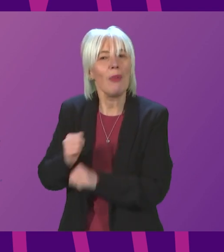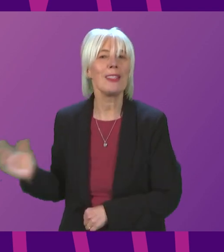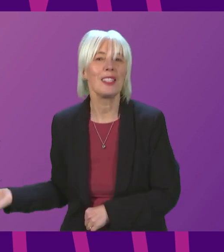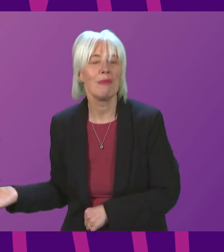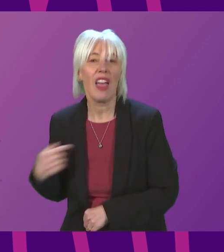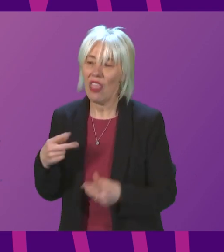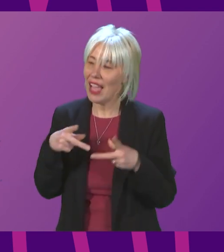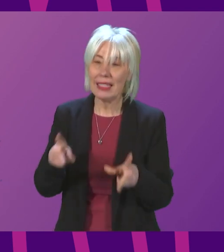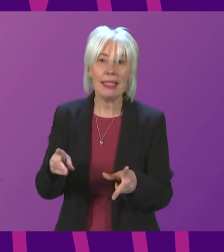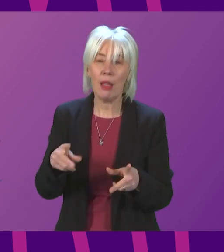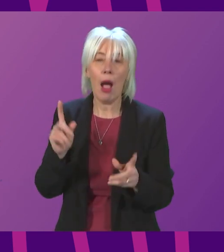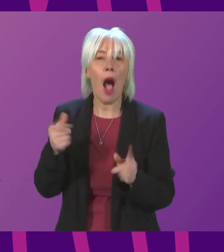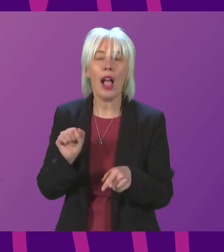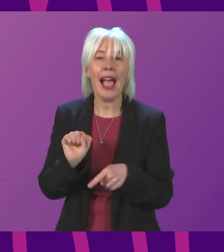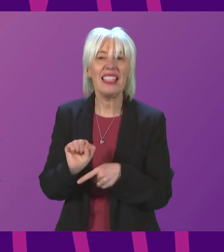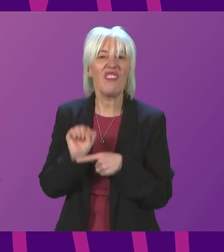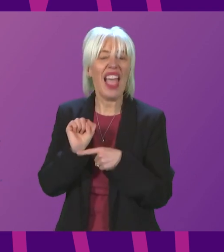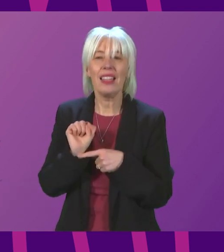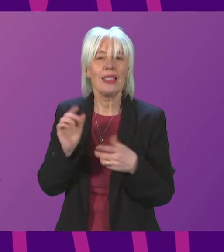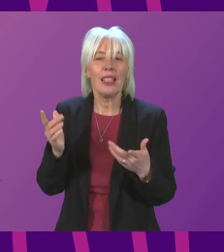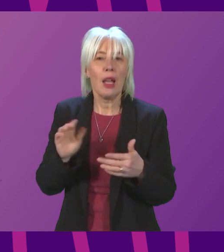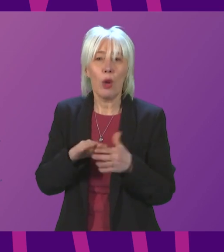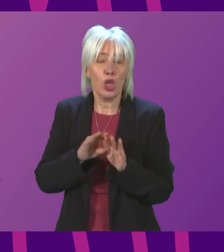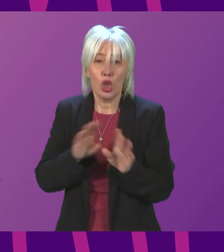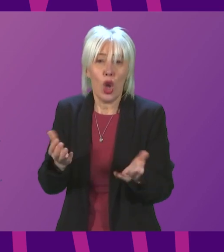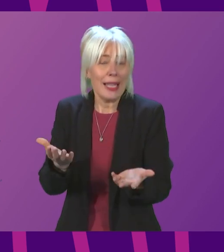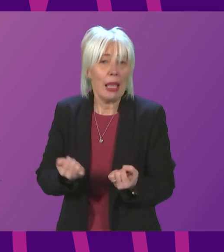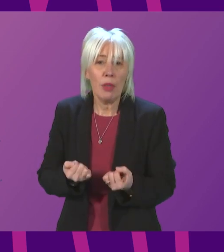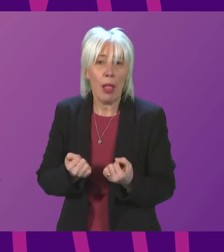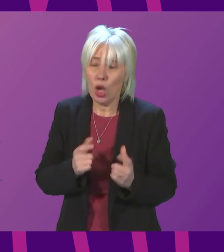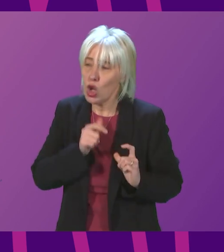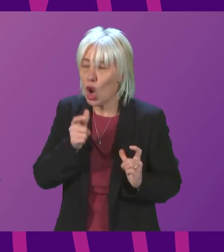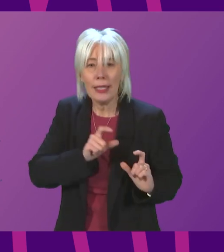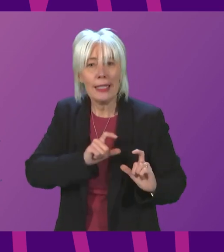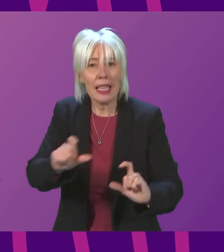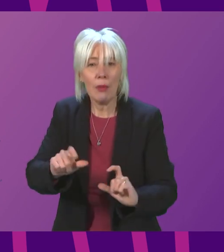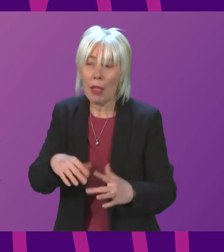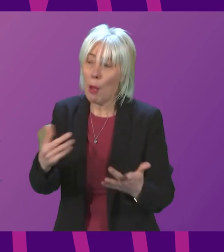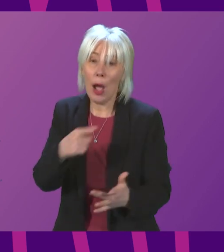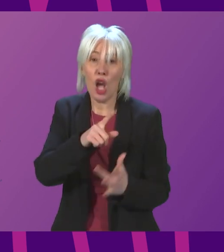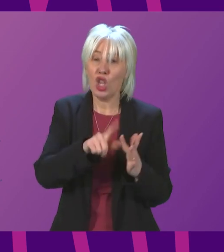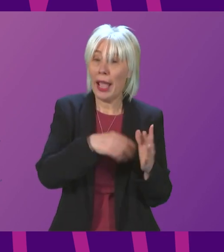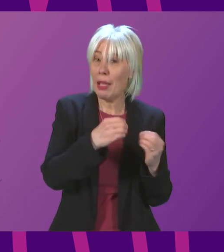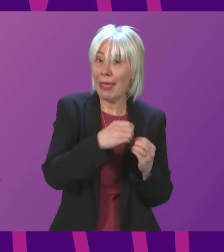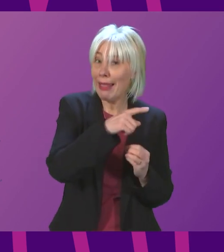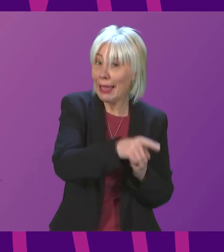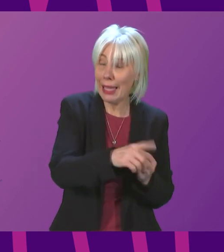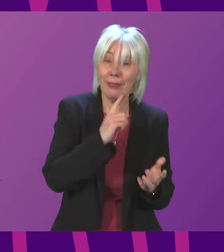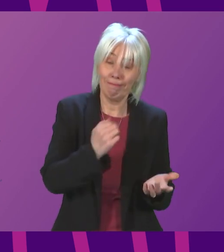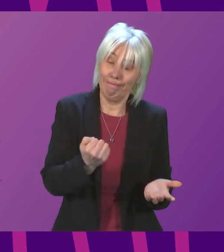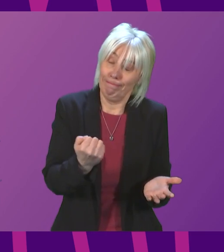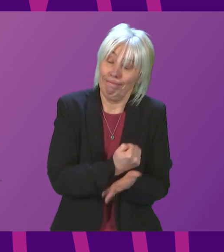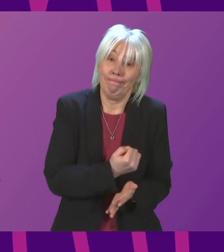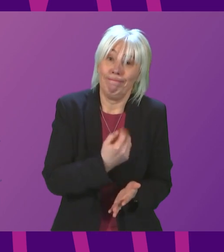I don't defend because I think it is unacceptable and unsustainable, but it's a system that Jackie Bailey and her party, unfortunately and regrettably,